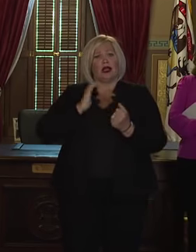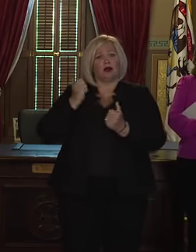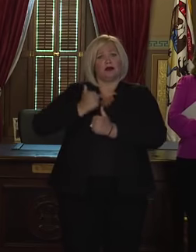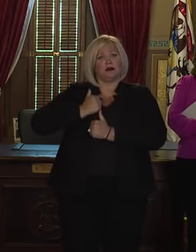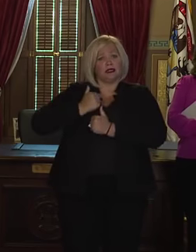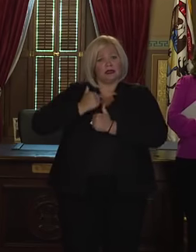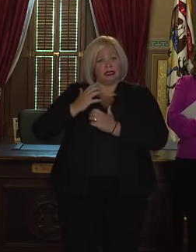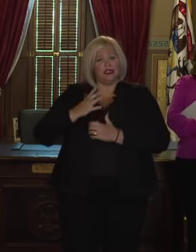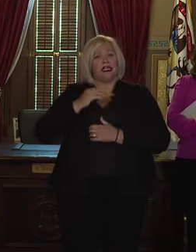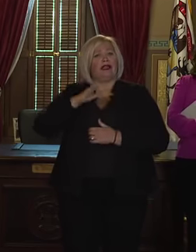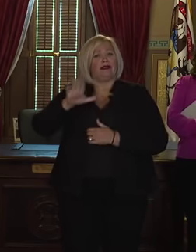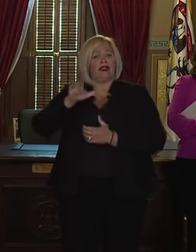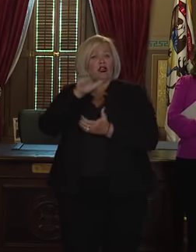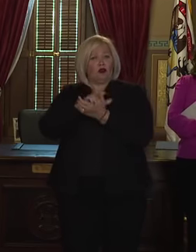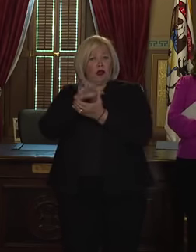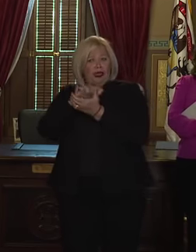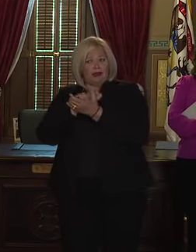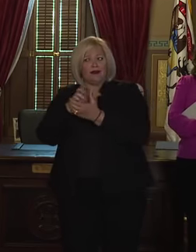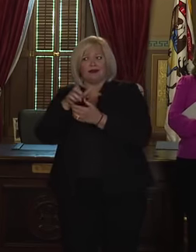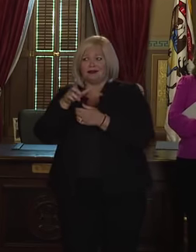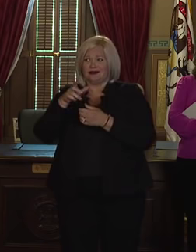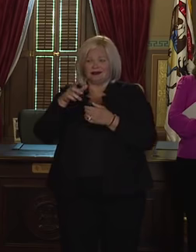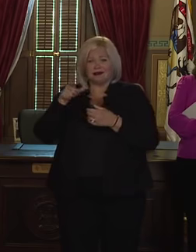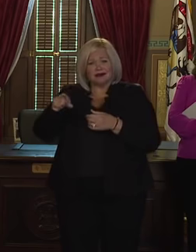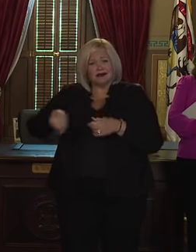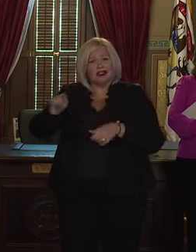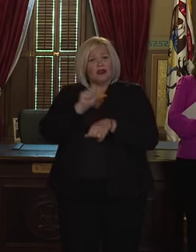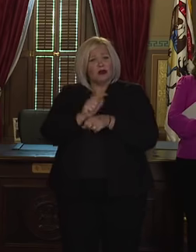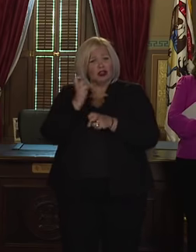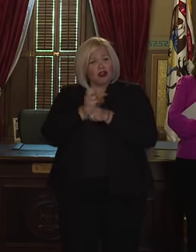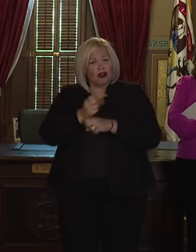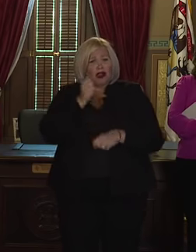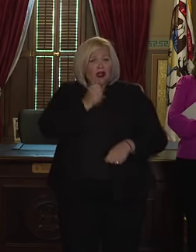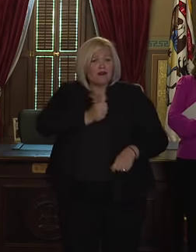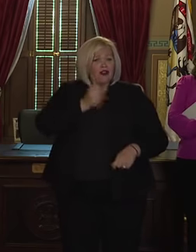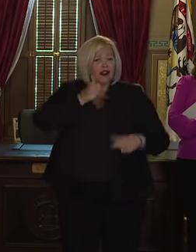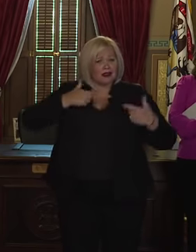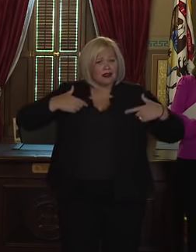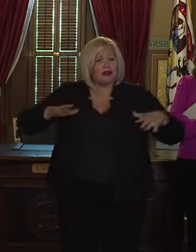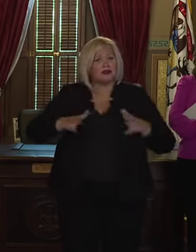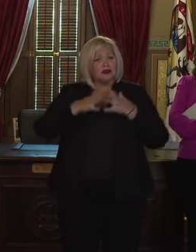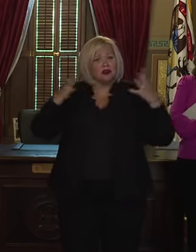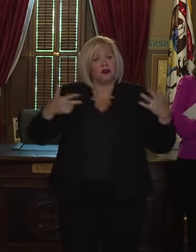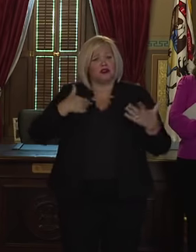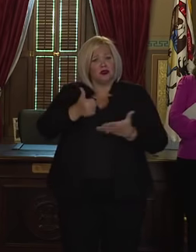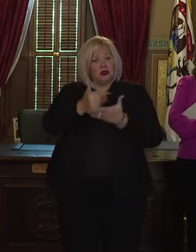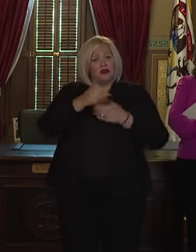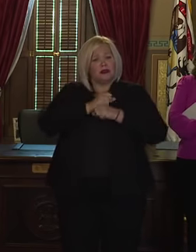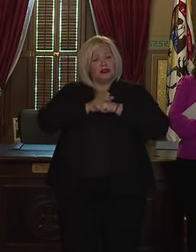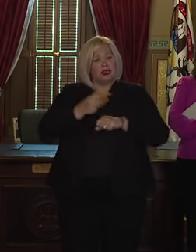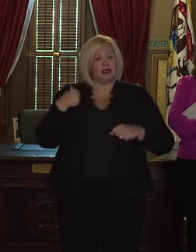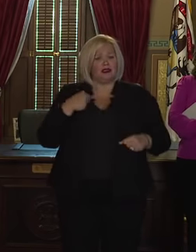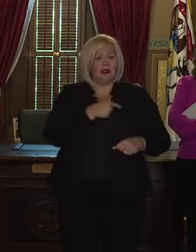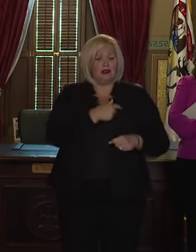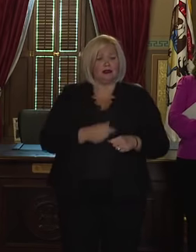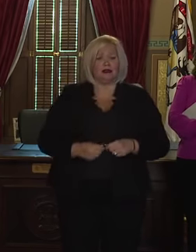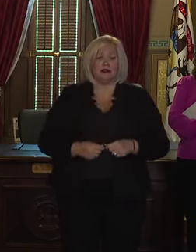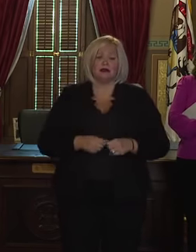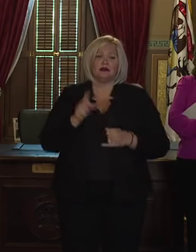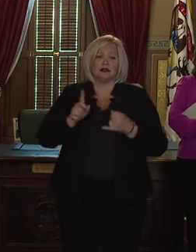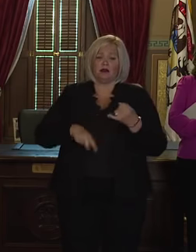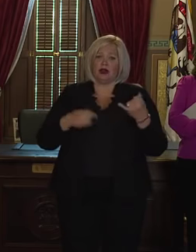spouses who work hard every day to protect our democracy and to serve and protect all of us. Finally today